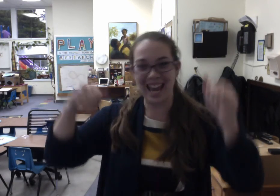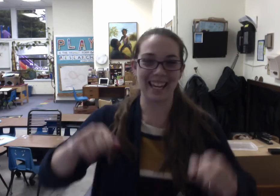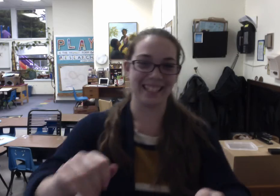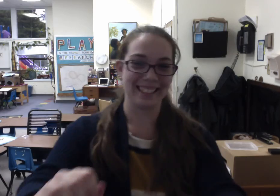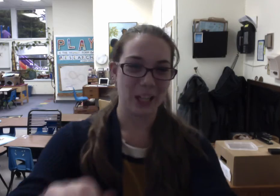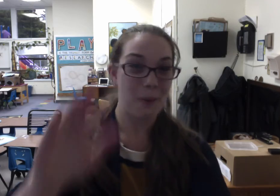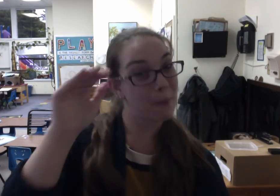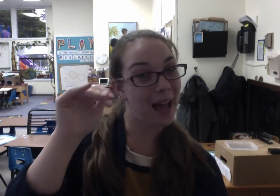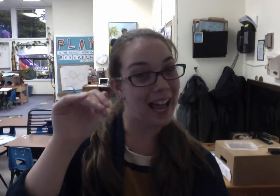Bye!